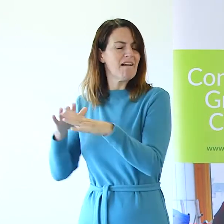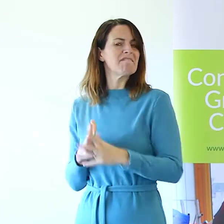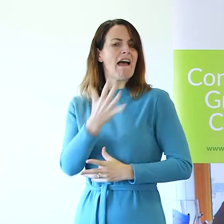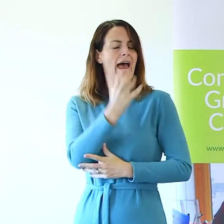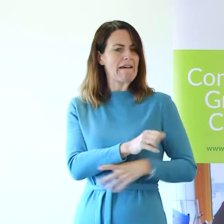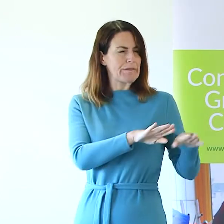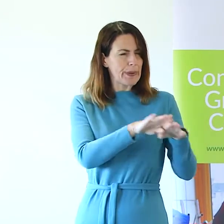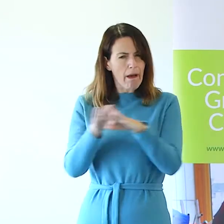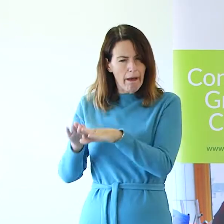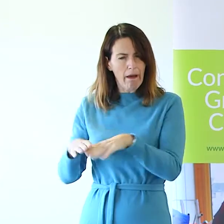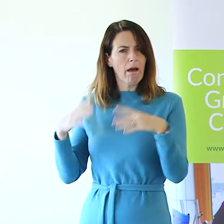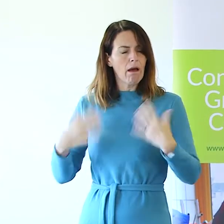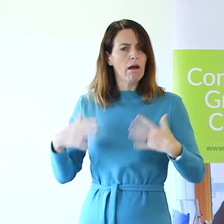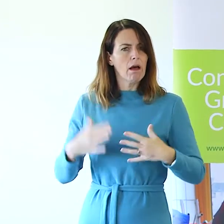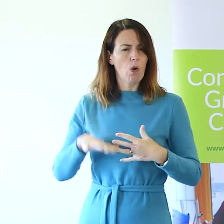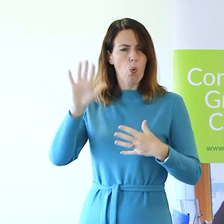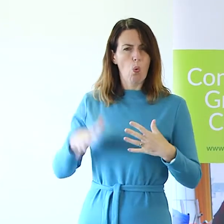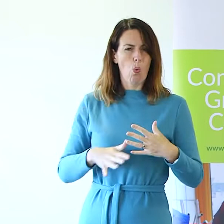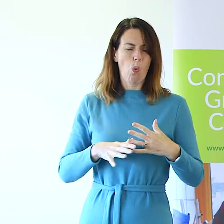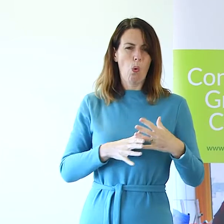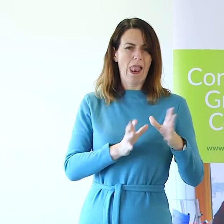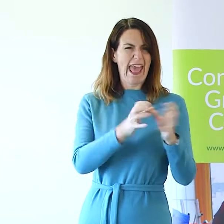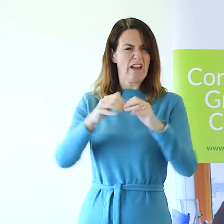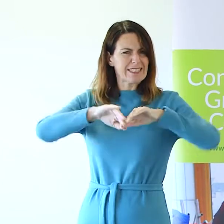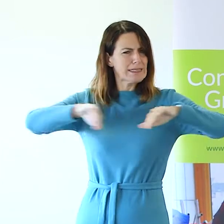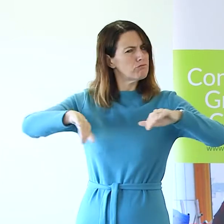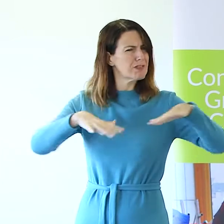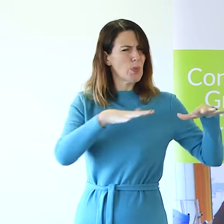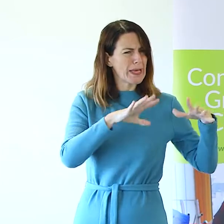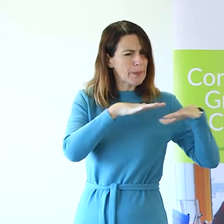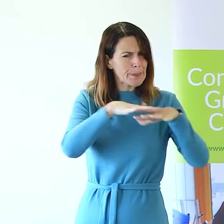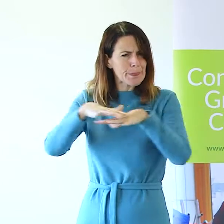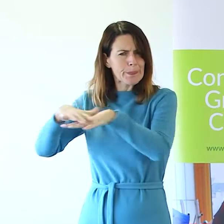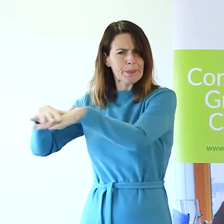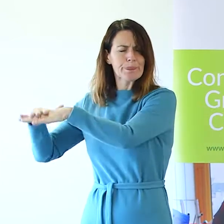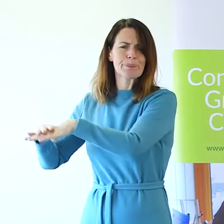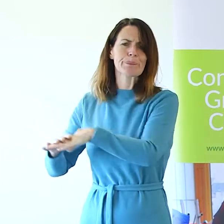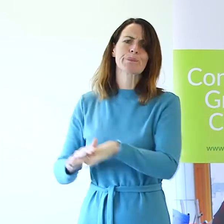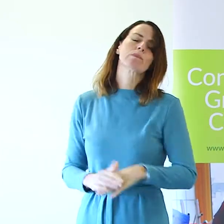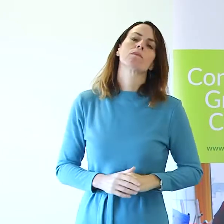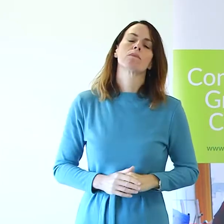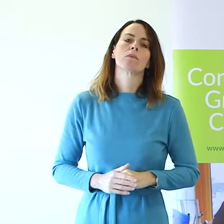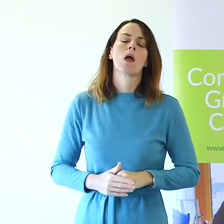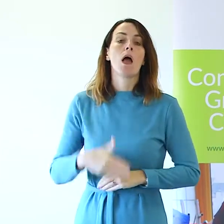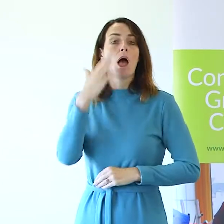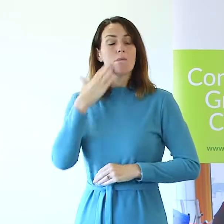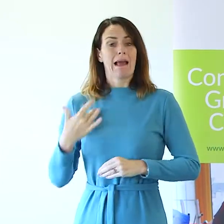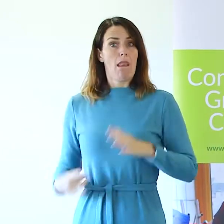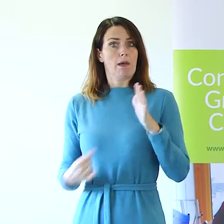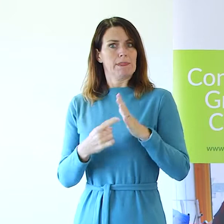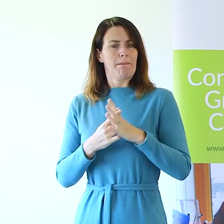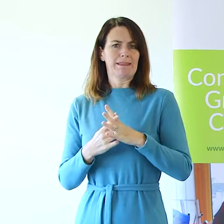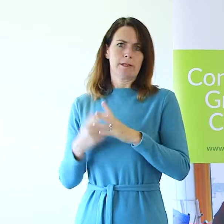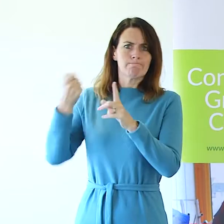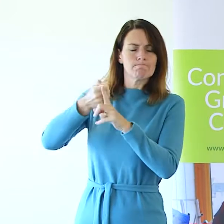of all of our Vital Signs areas. The Black Lives Matter movement has highlighted many of the issues